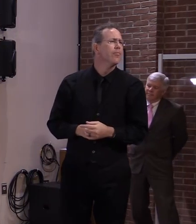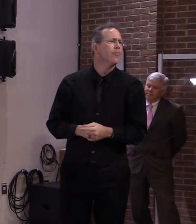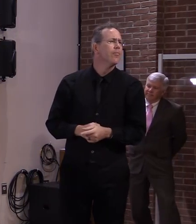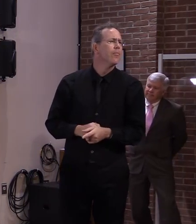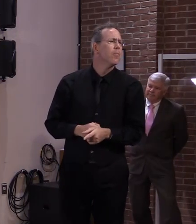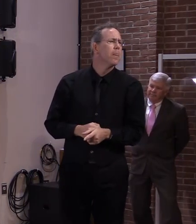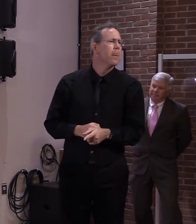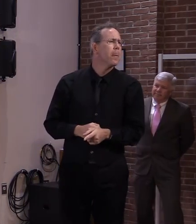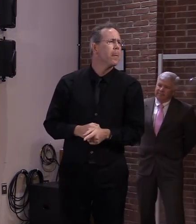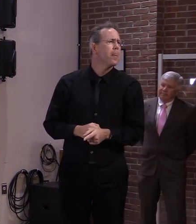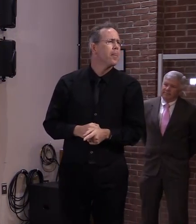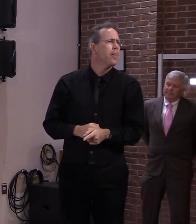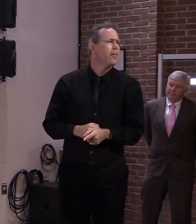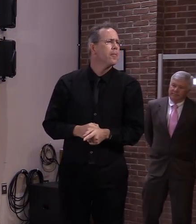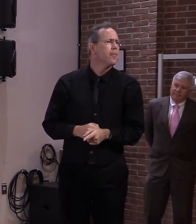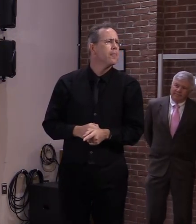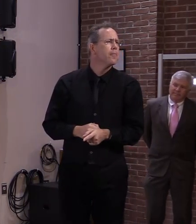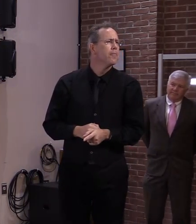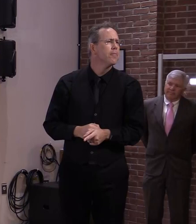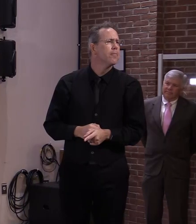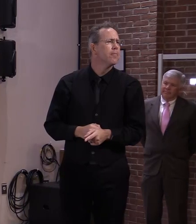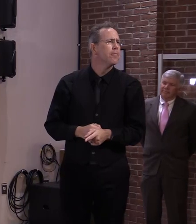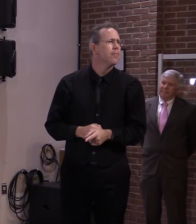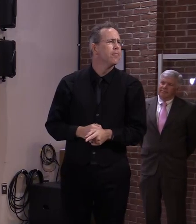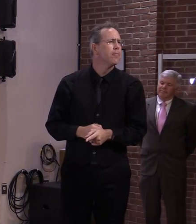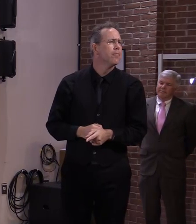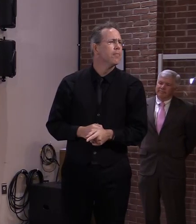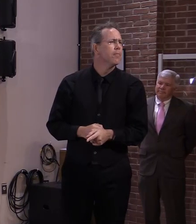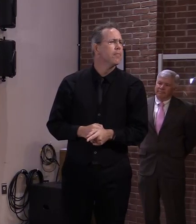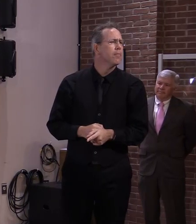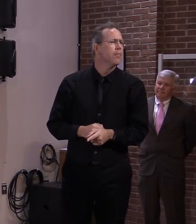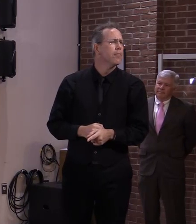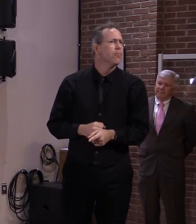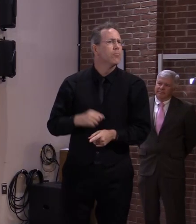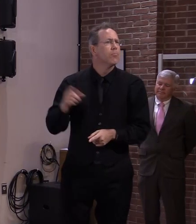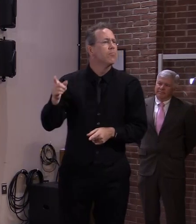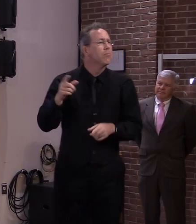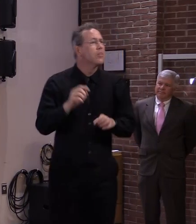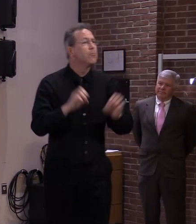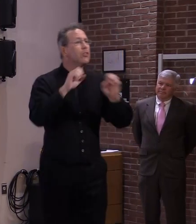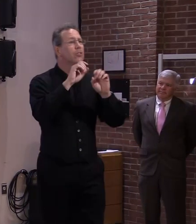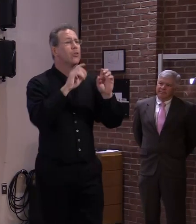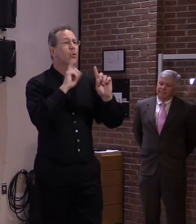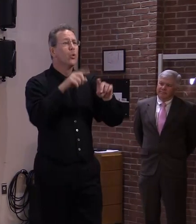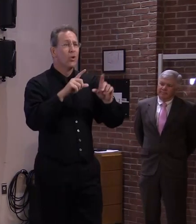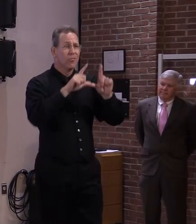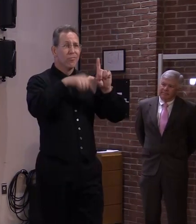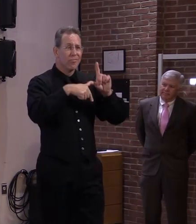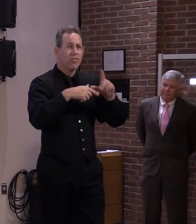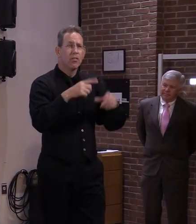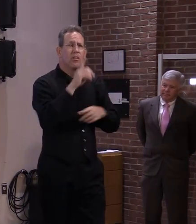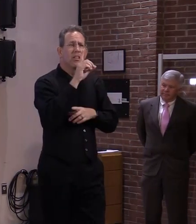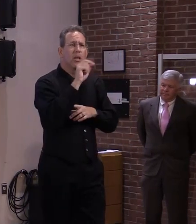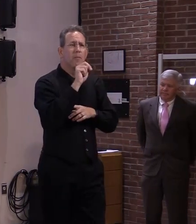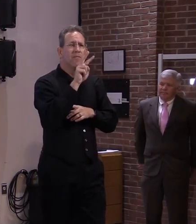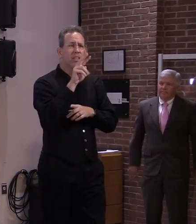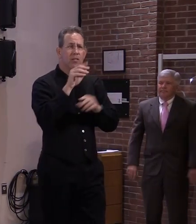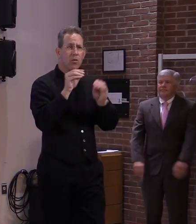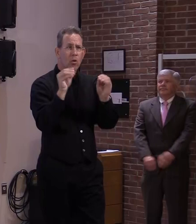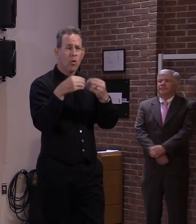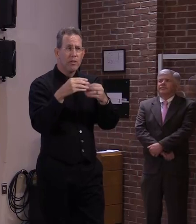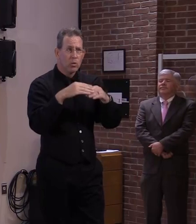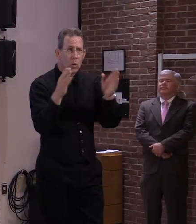um i don't not significantly what we found with dmv for instance